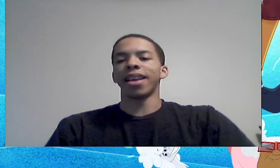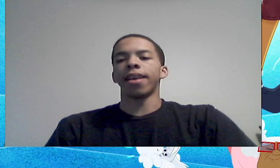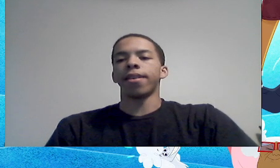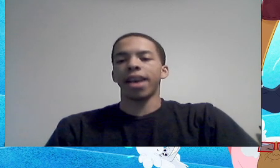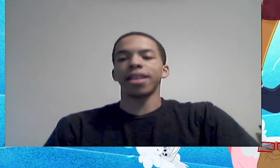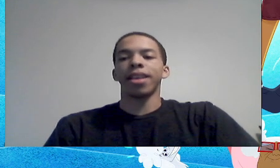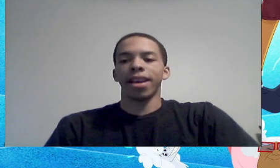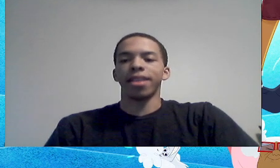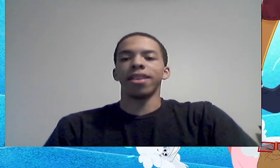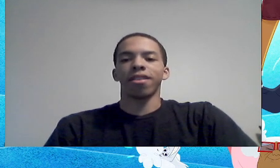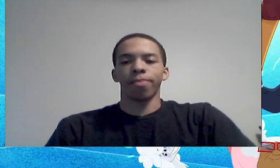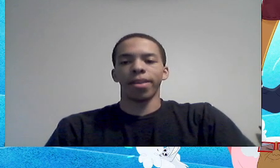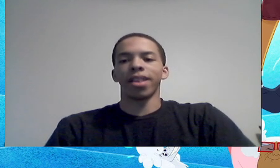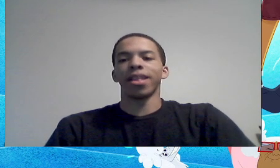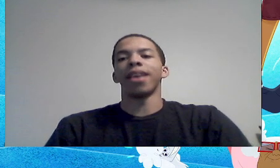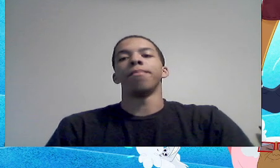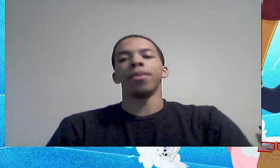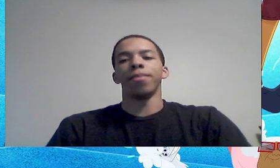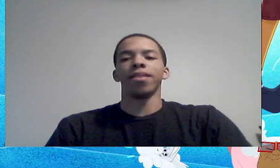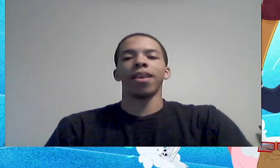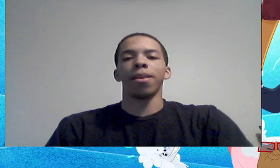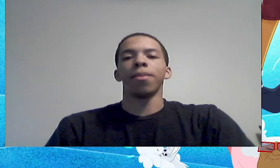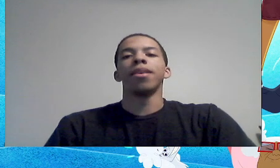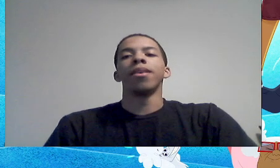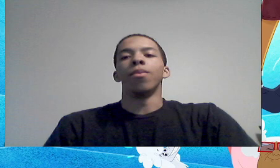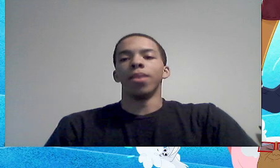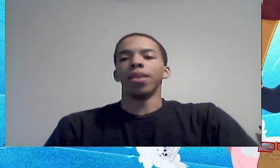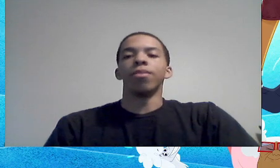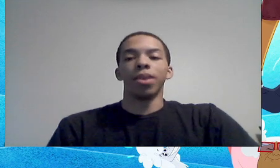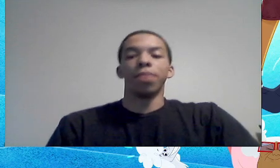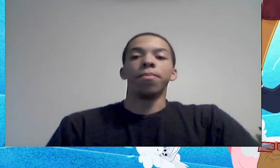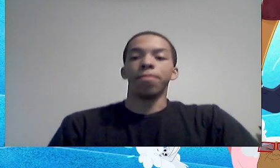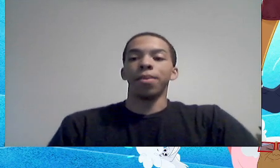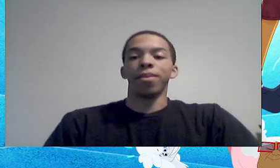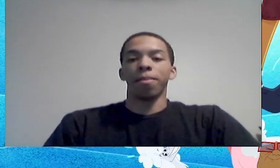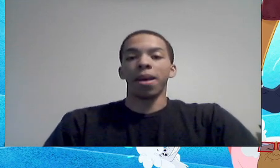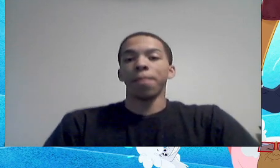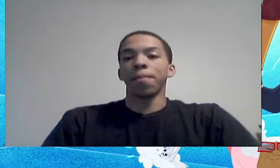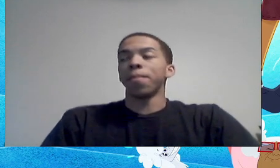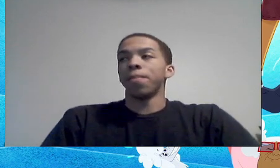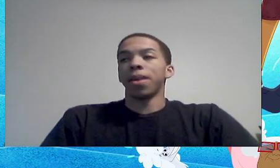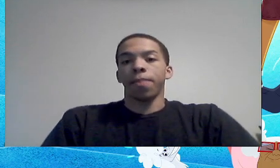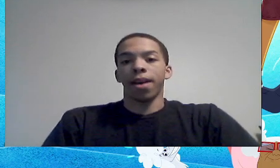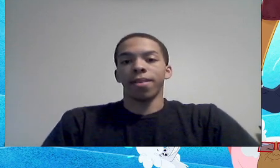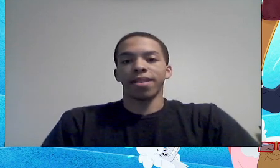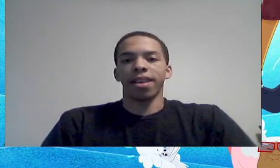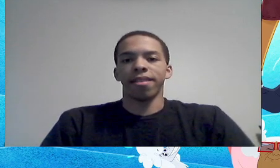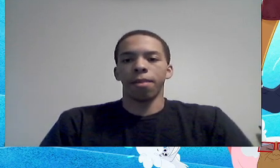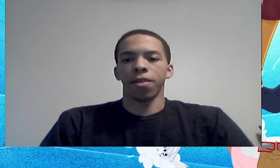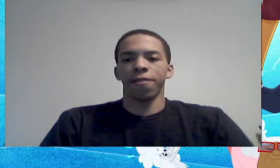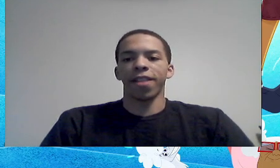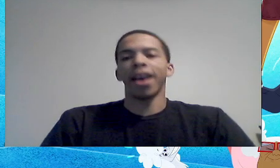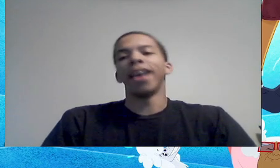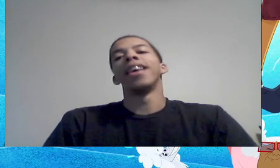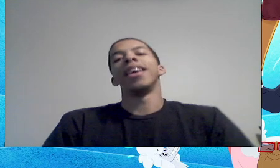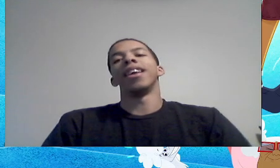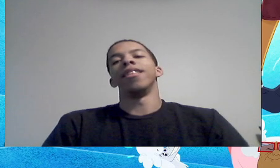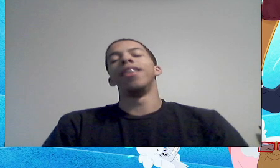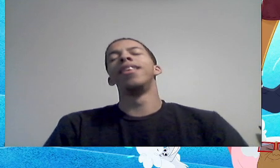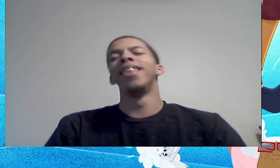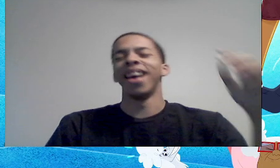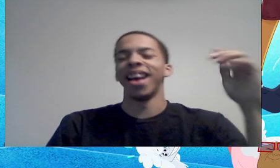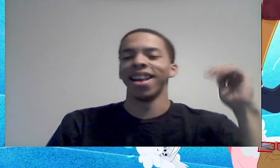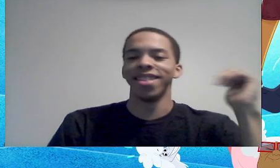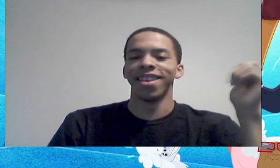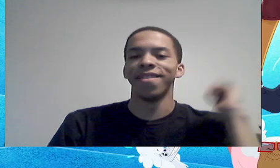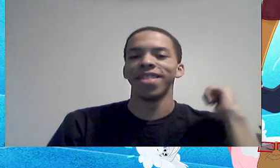I like how, at the end, it explained that BB is a, well, BB's main big power is that he's able to fly, and